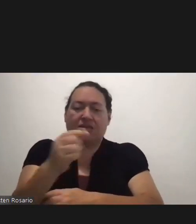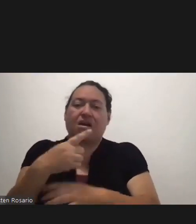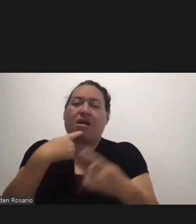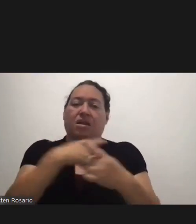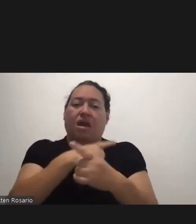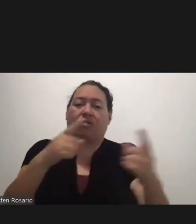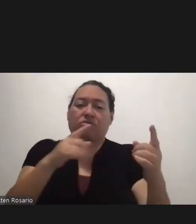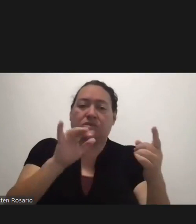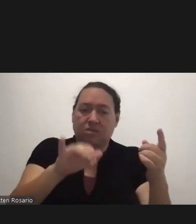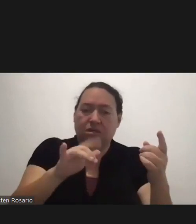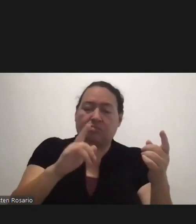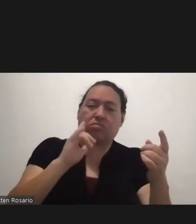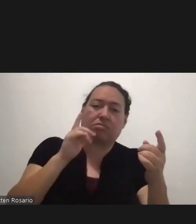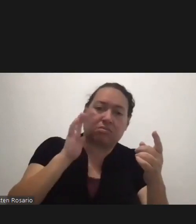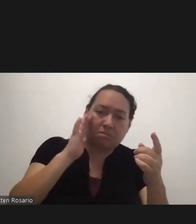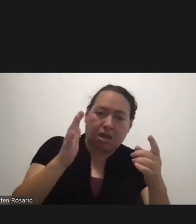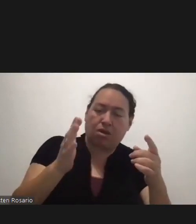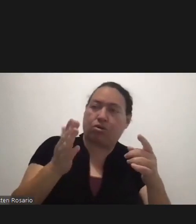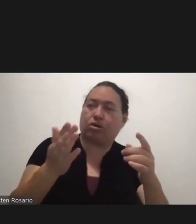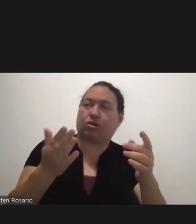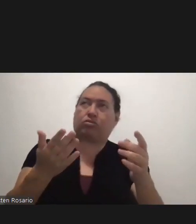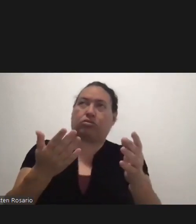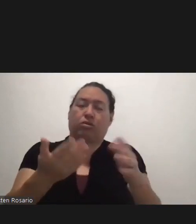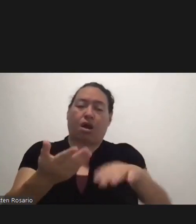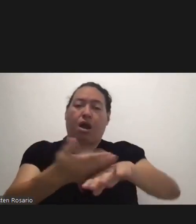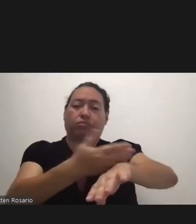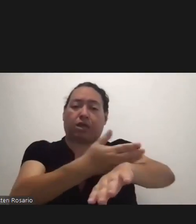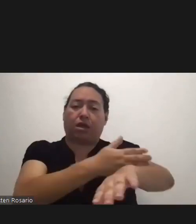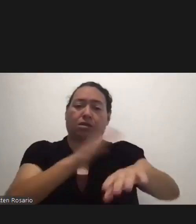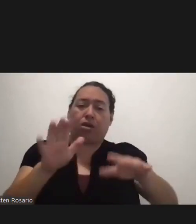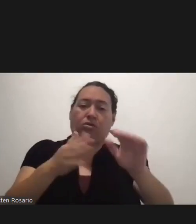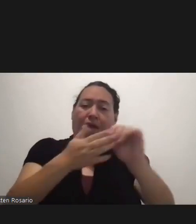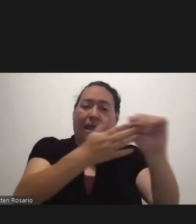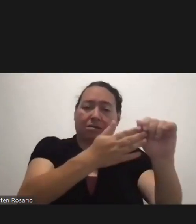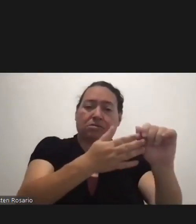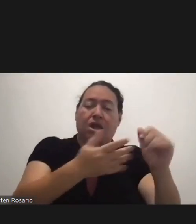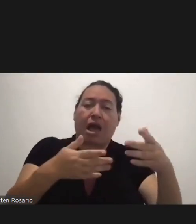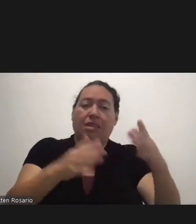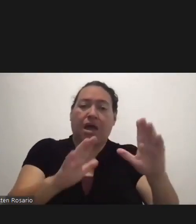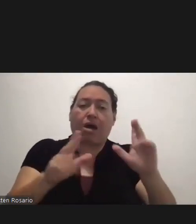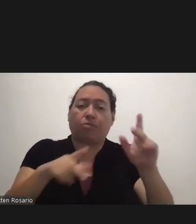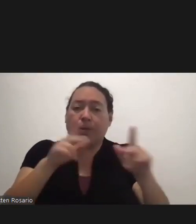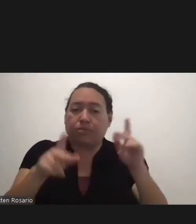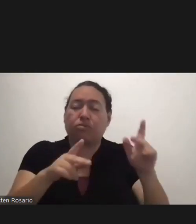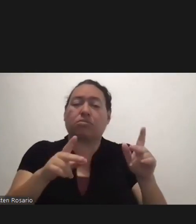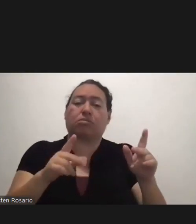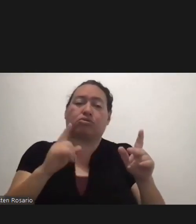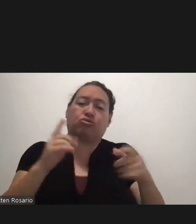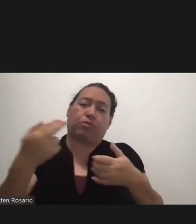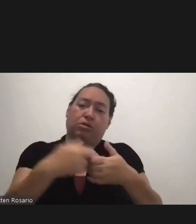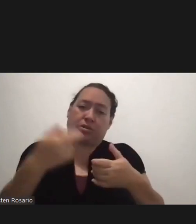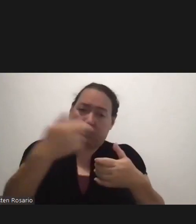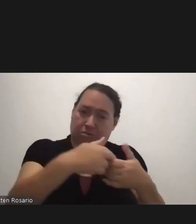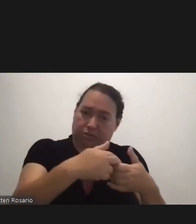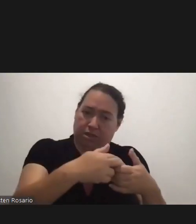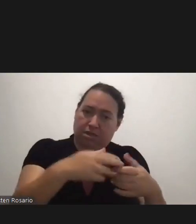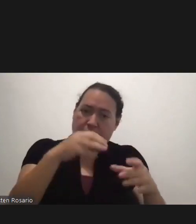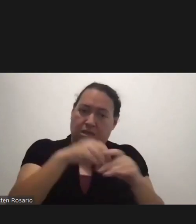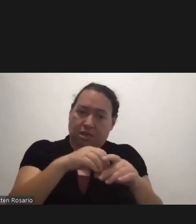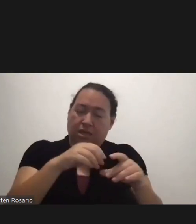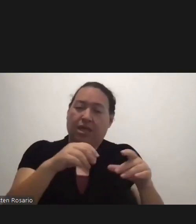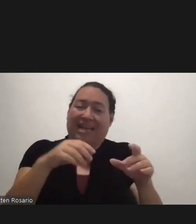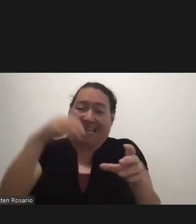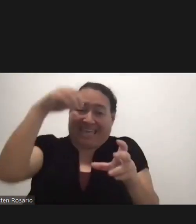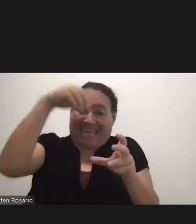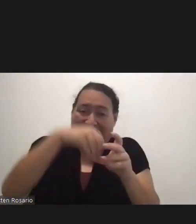updated its guidelines Guidance to allow fully vaccinated individuals To participate in indoor